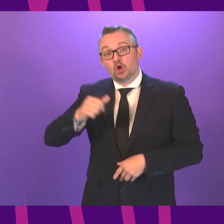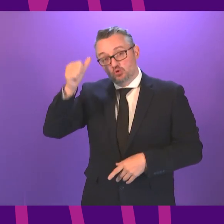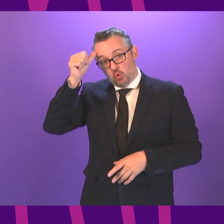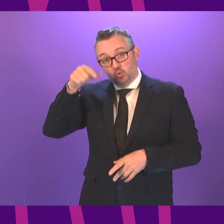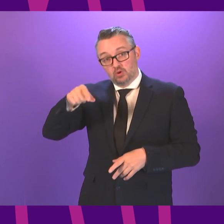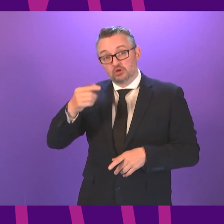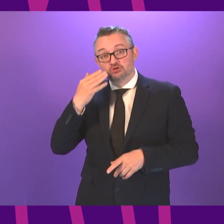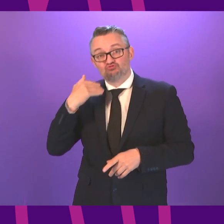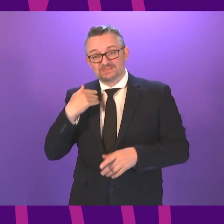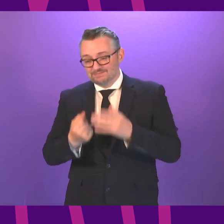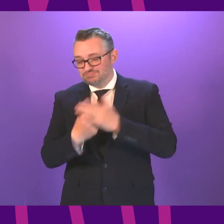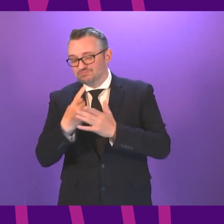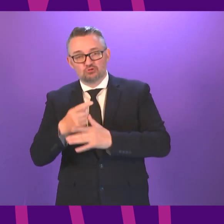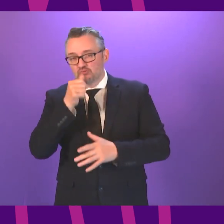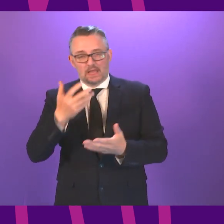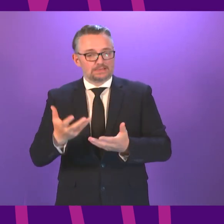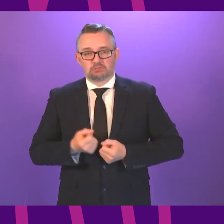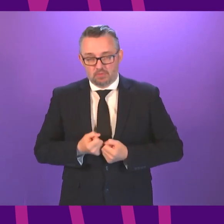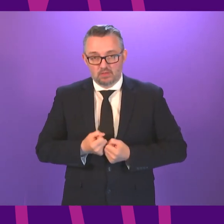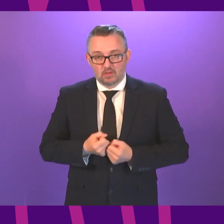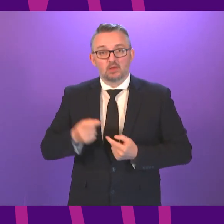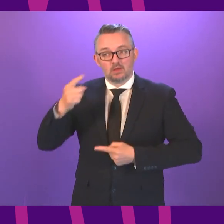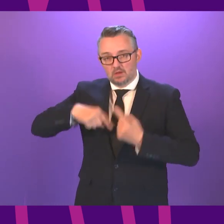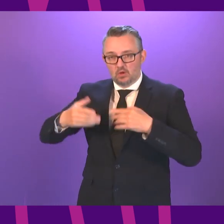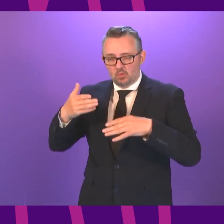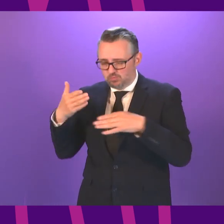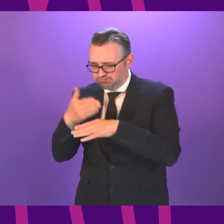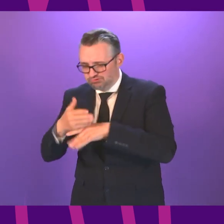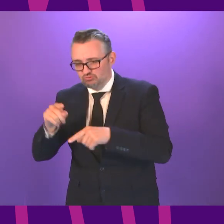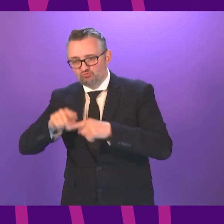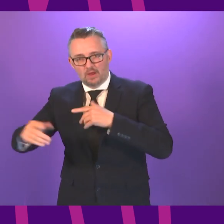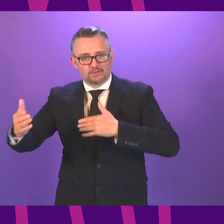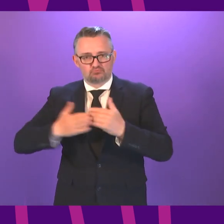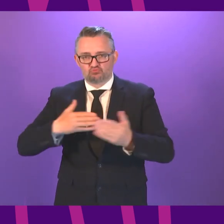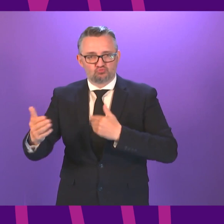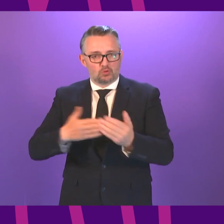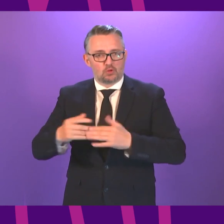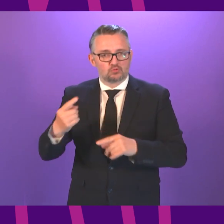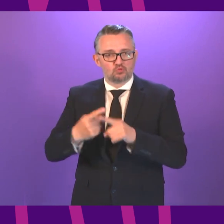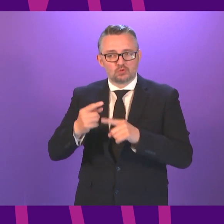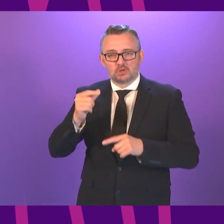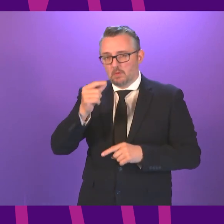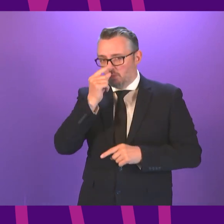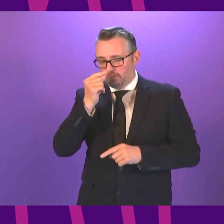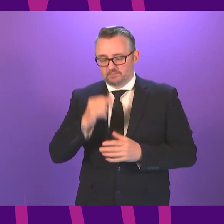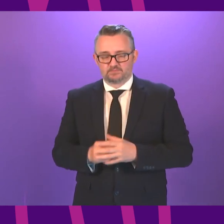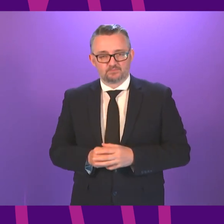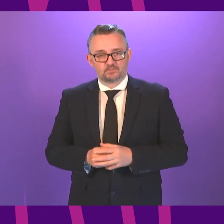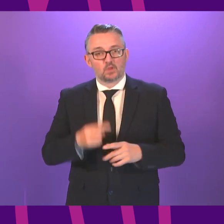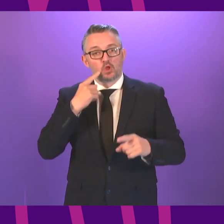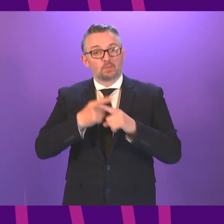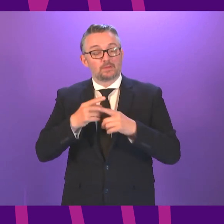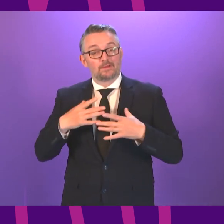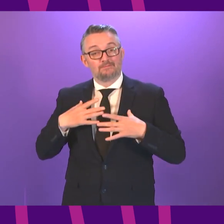unacceptable recent disruption has been and everyone is working hard to address and resolve that as quickly as possible on physical